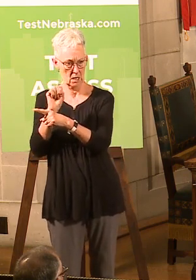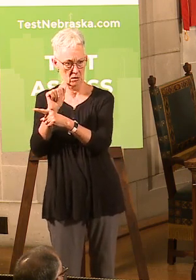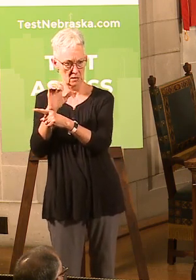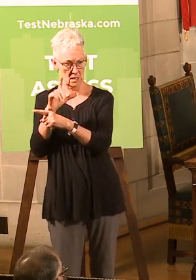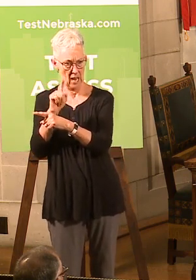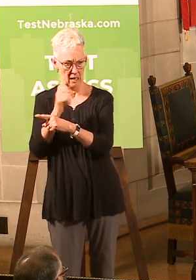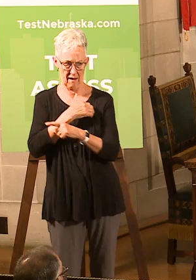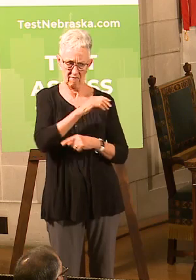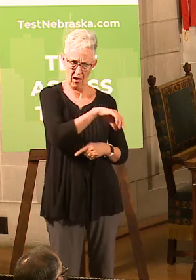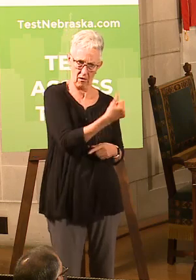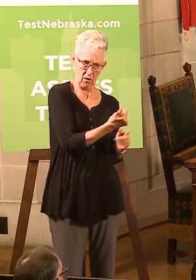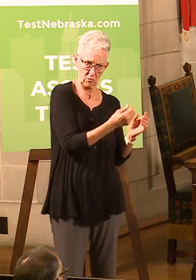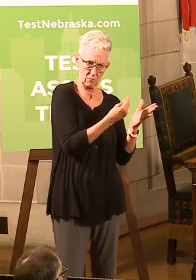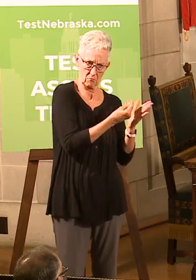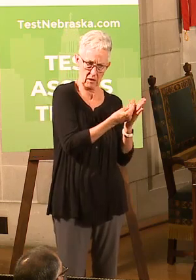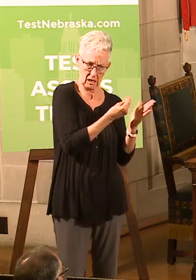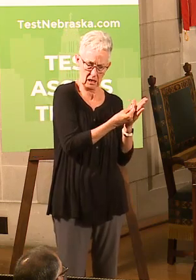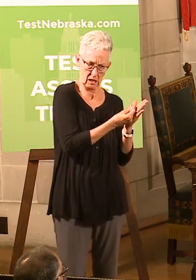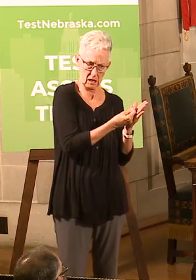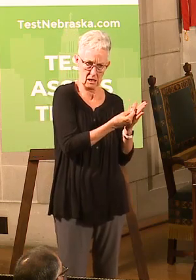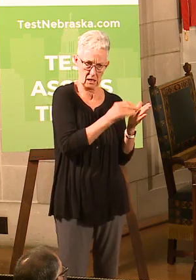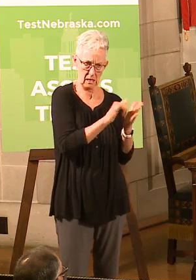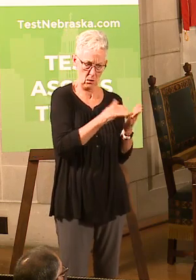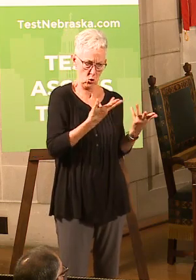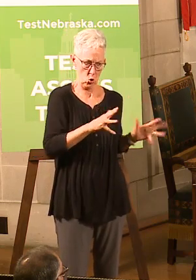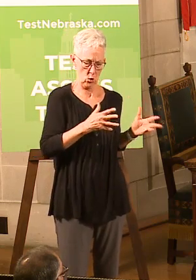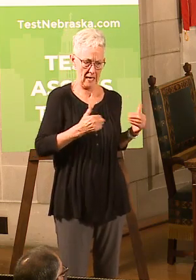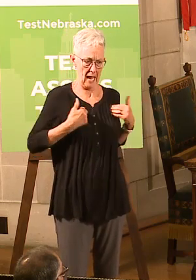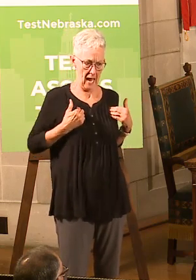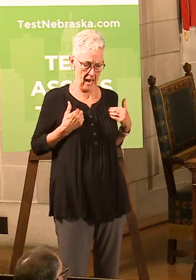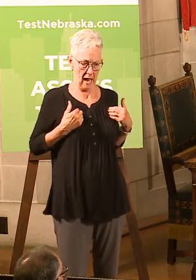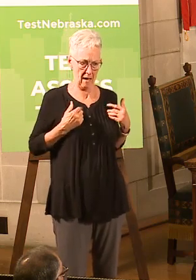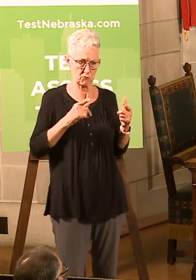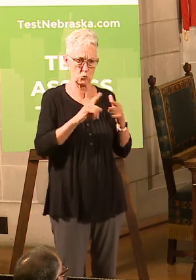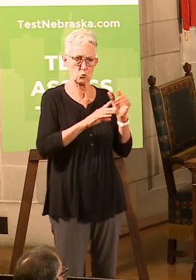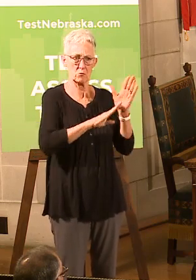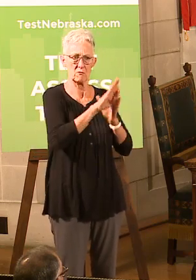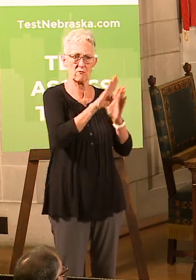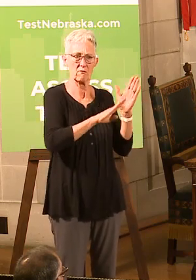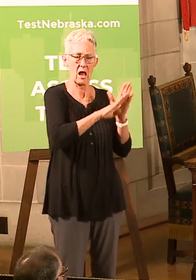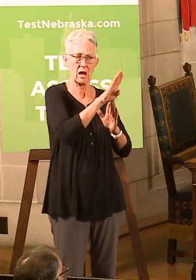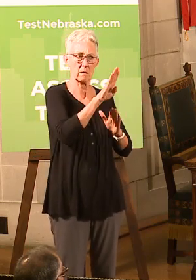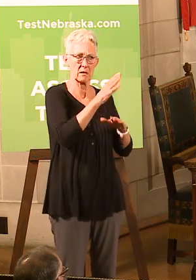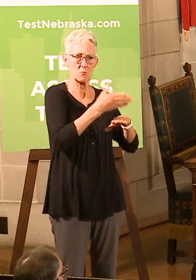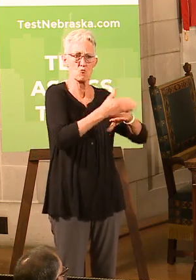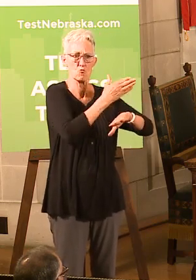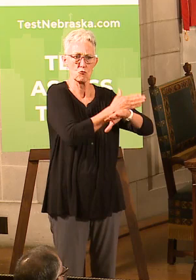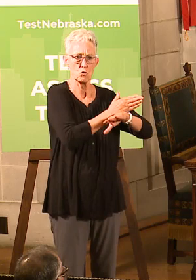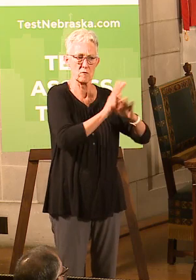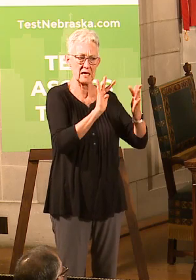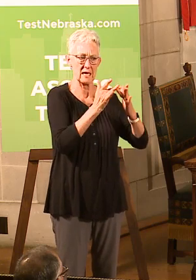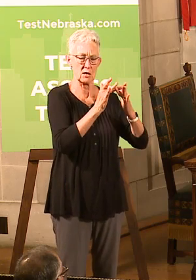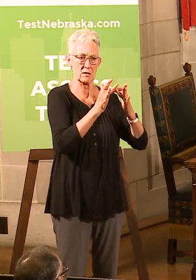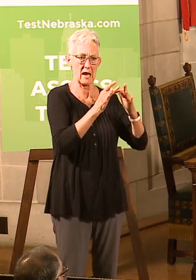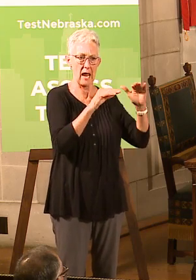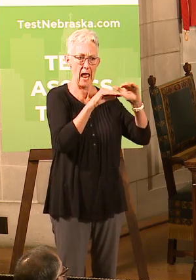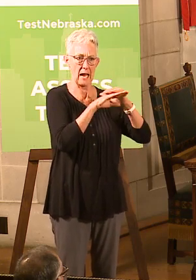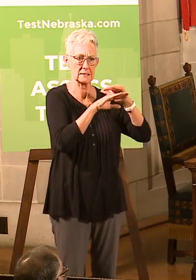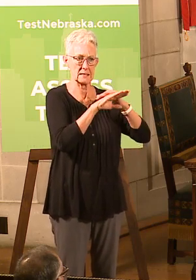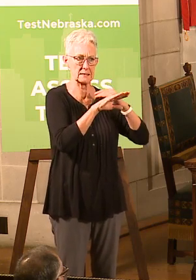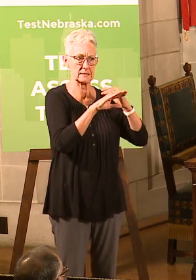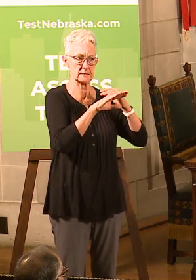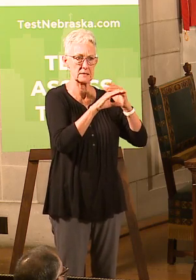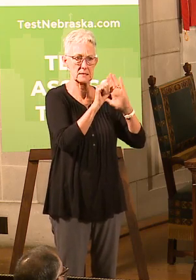what we're doing with the CARES Act money, which is around developing that infrastructure? And off the top of my head, Martha, I cannot recall